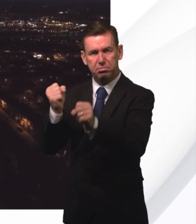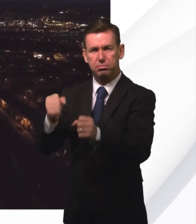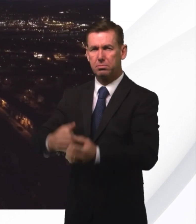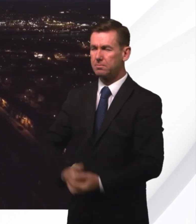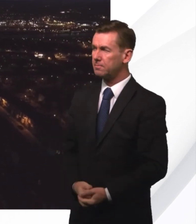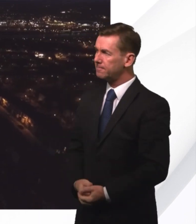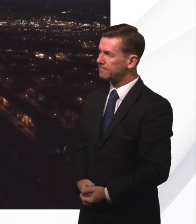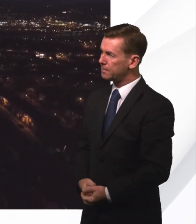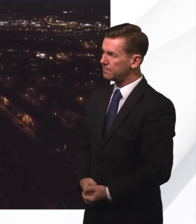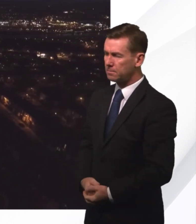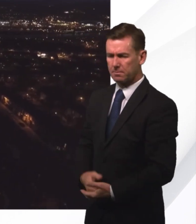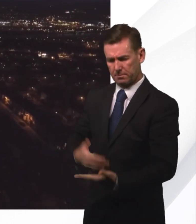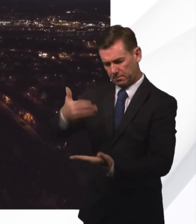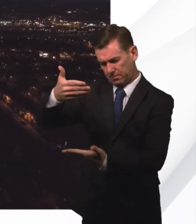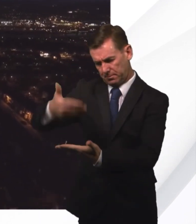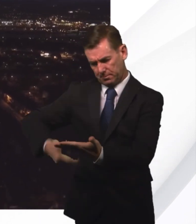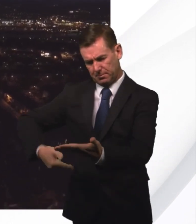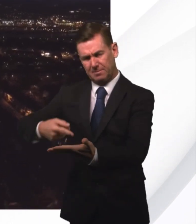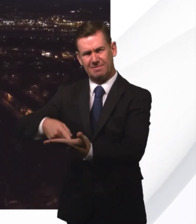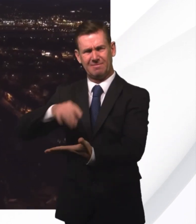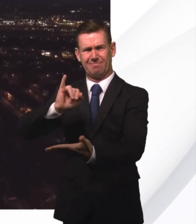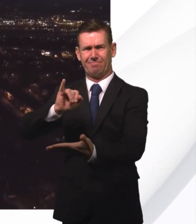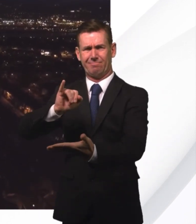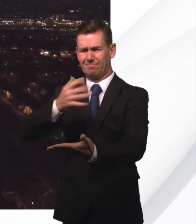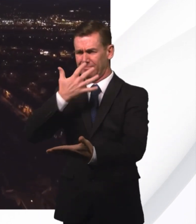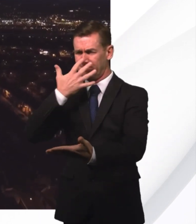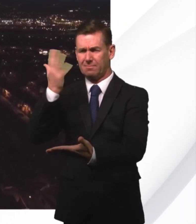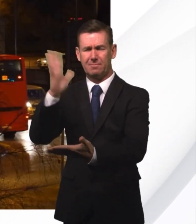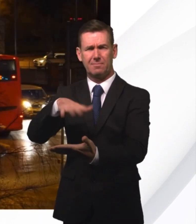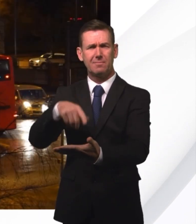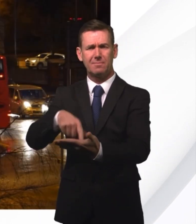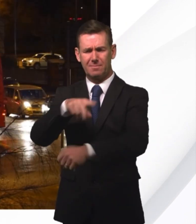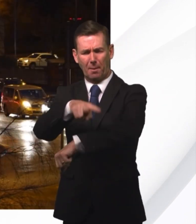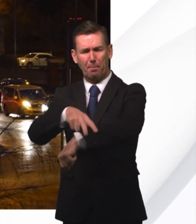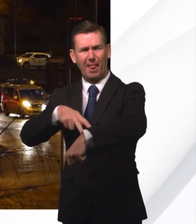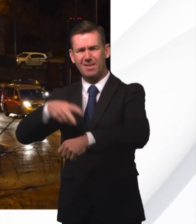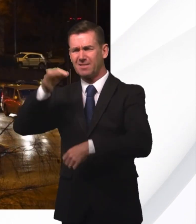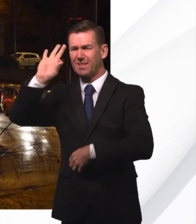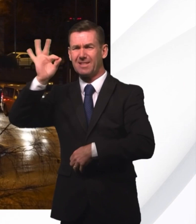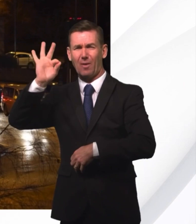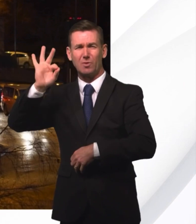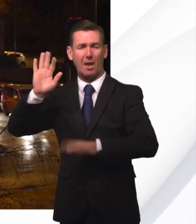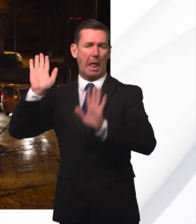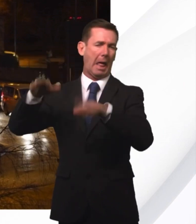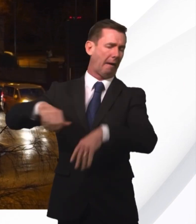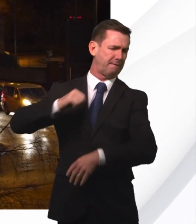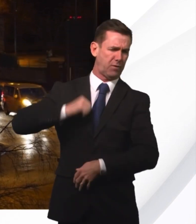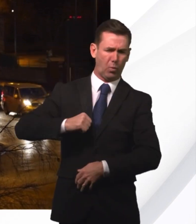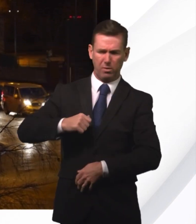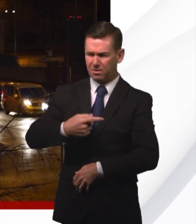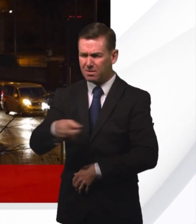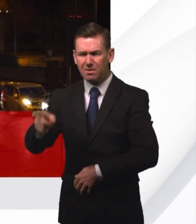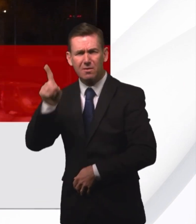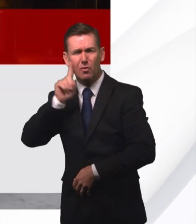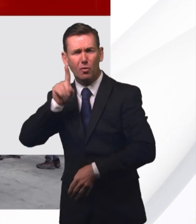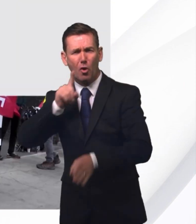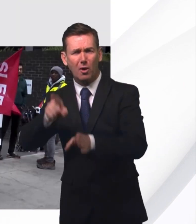We'll be right back. Failures of police and council leaders meant girls in Rochdale were left at the mercy of paedophile gangs.